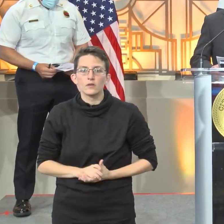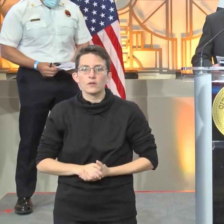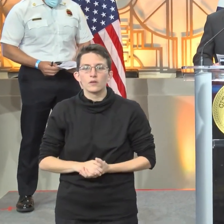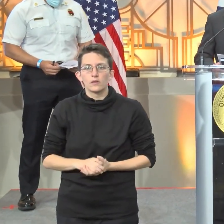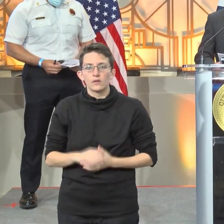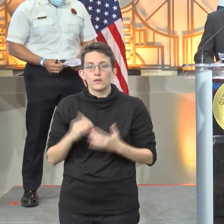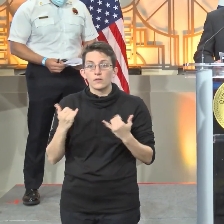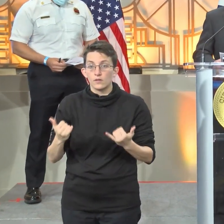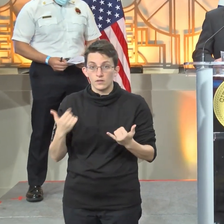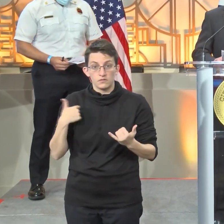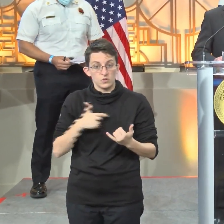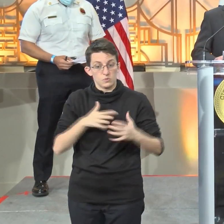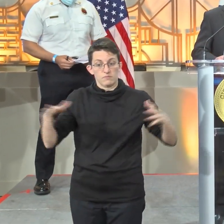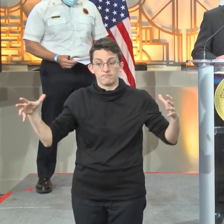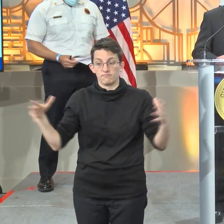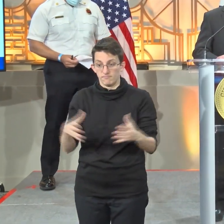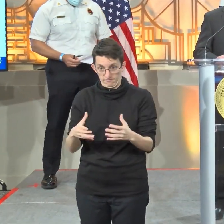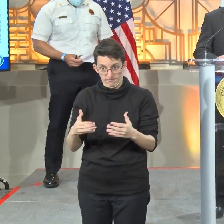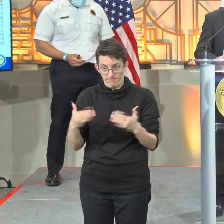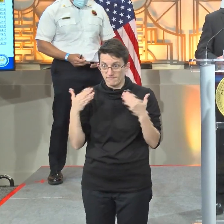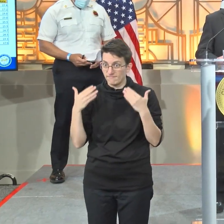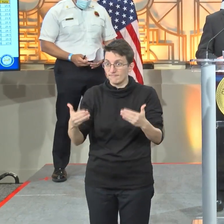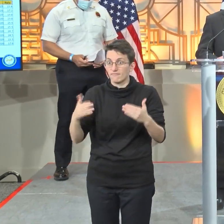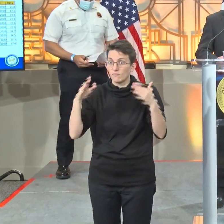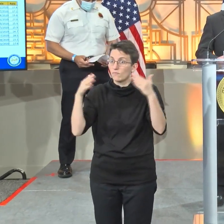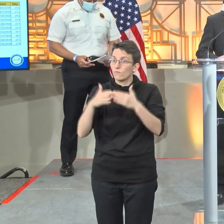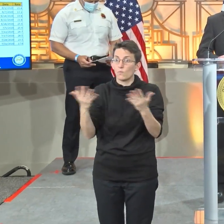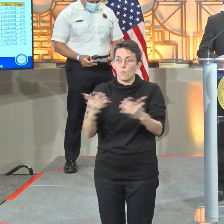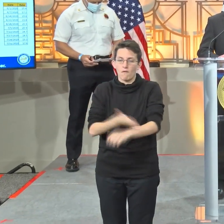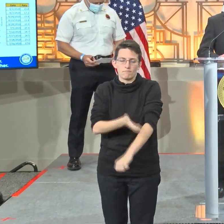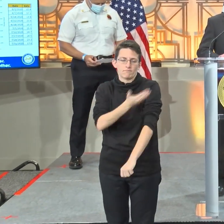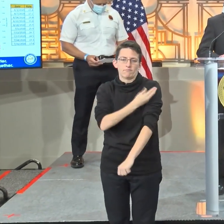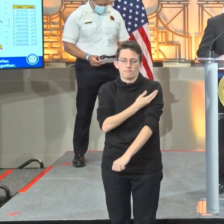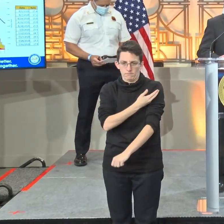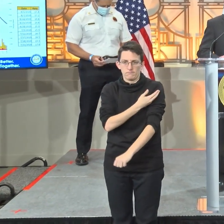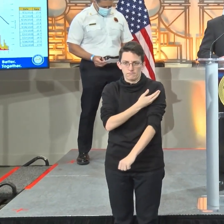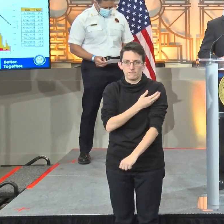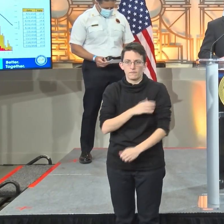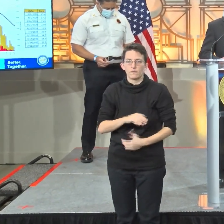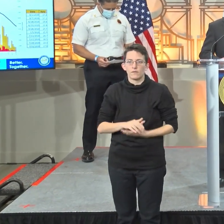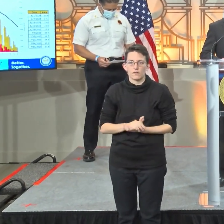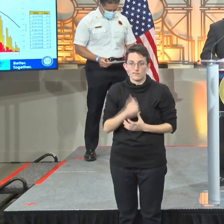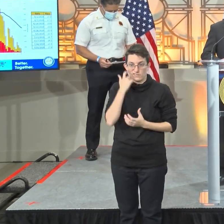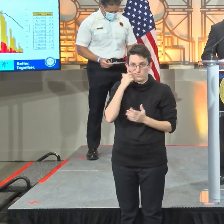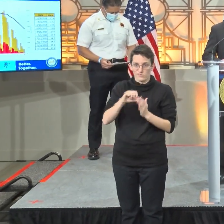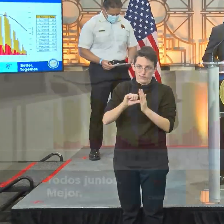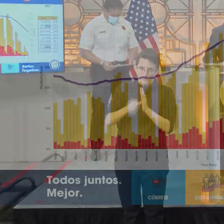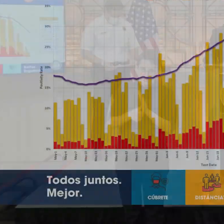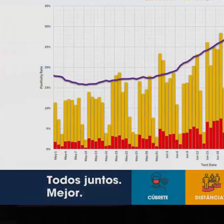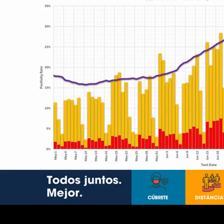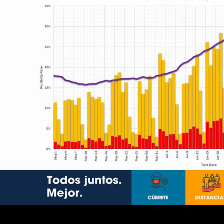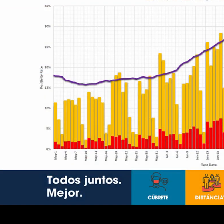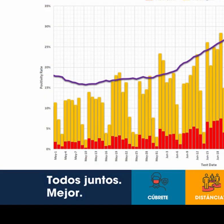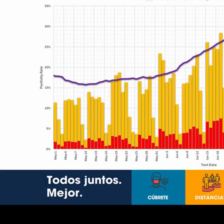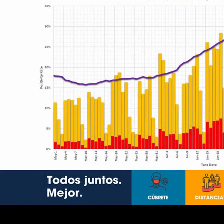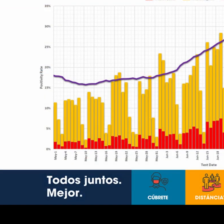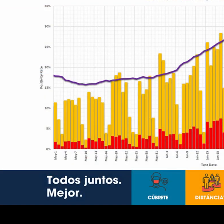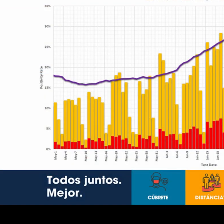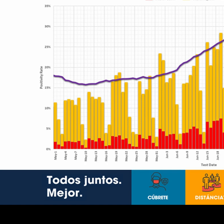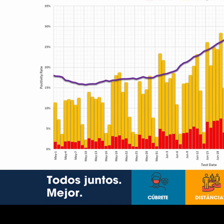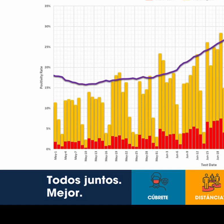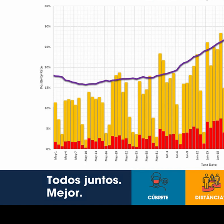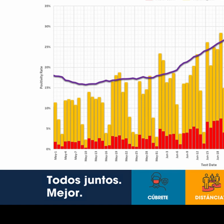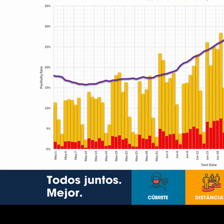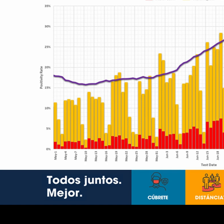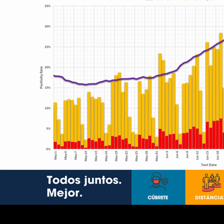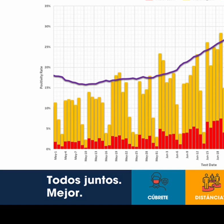brought us all together to do better and challenged us to do better. He emphasized, and he just did again, a need for us to get the positivity rate down